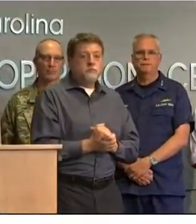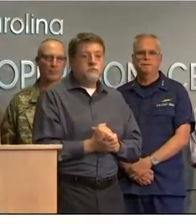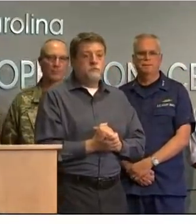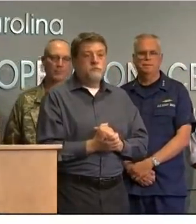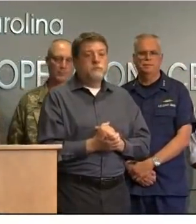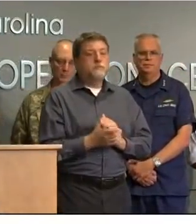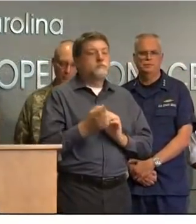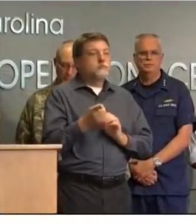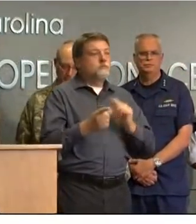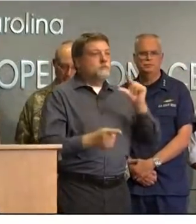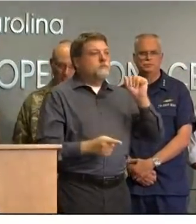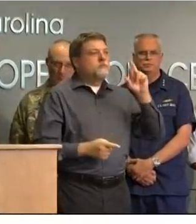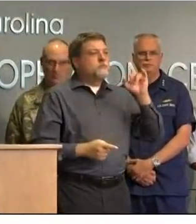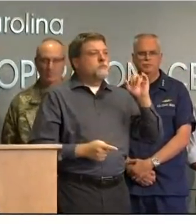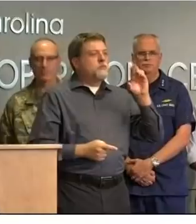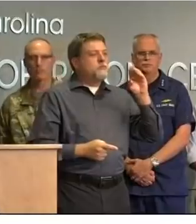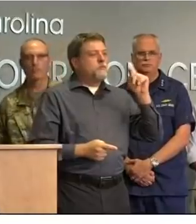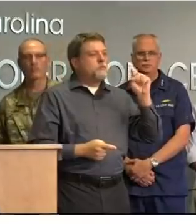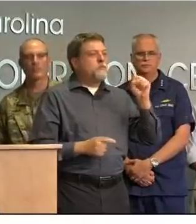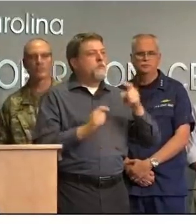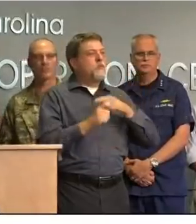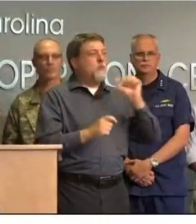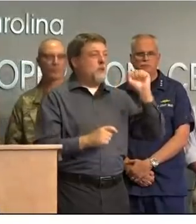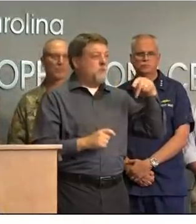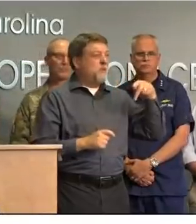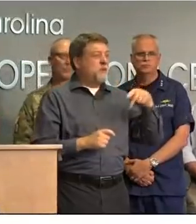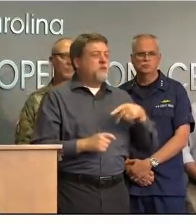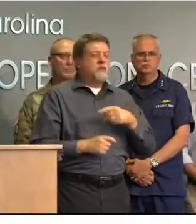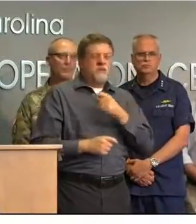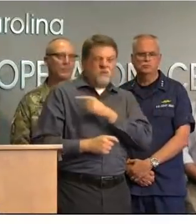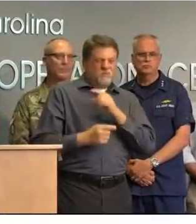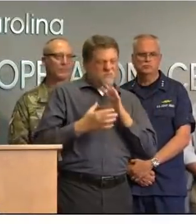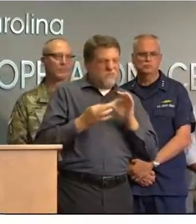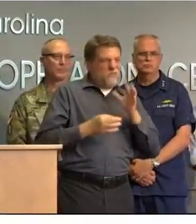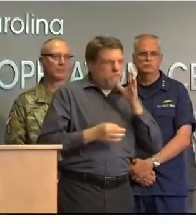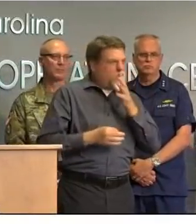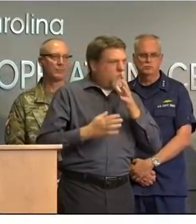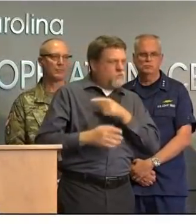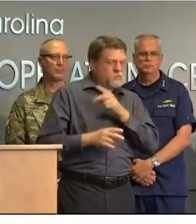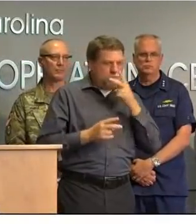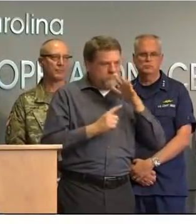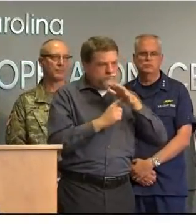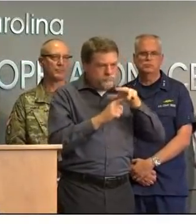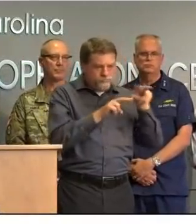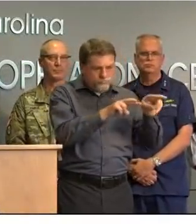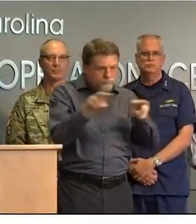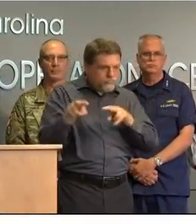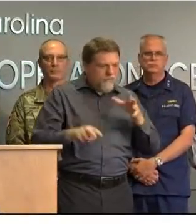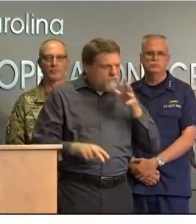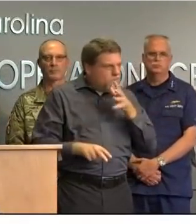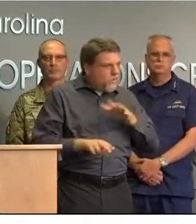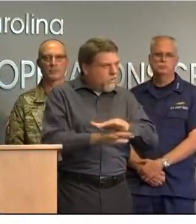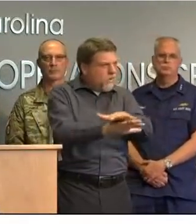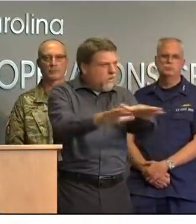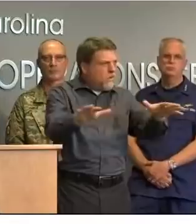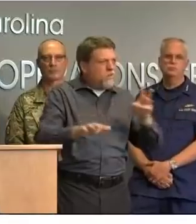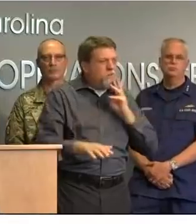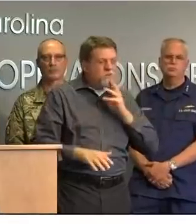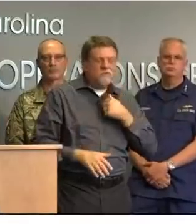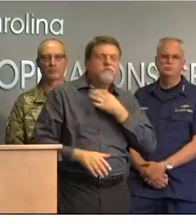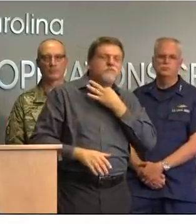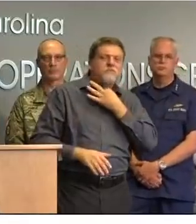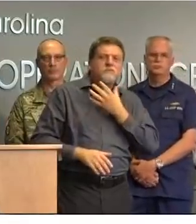right jerry robertson of a.t uh talked about the farmland saw a of uh farmland that was covered in water today